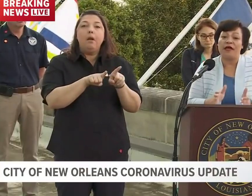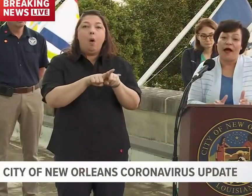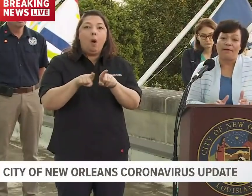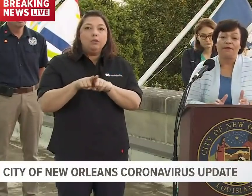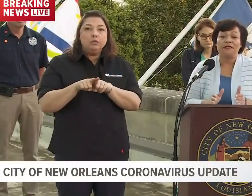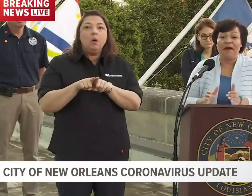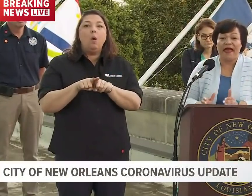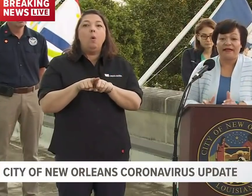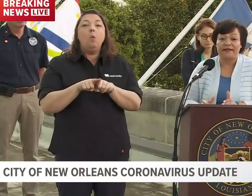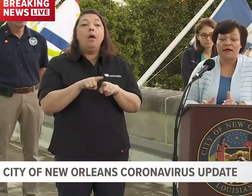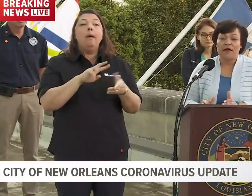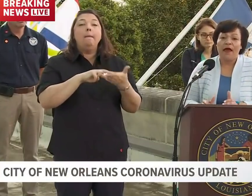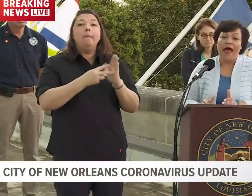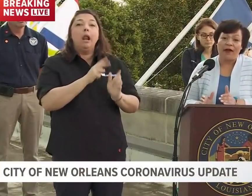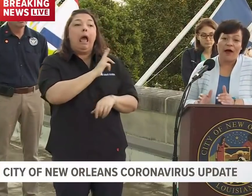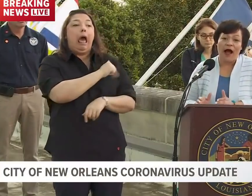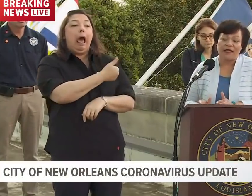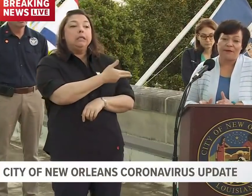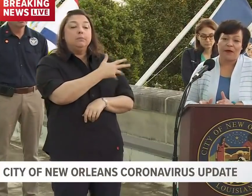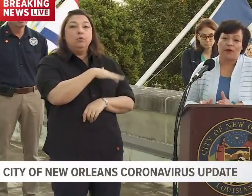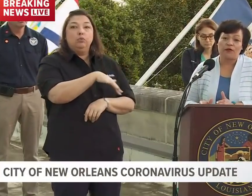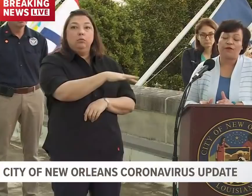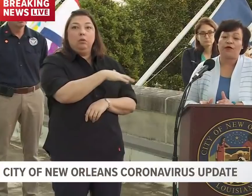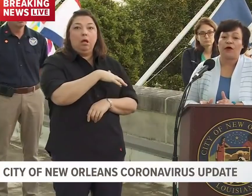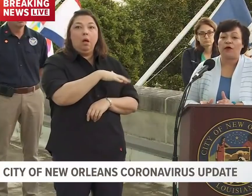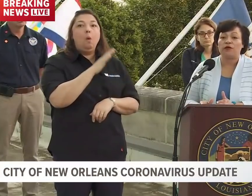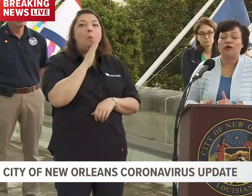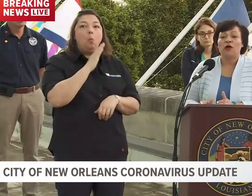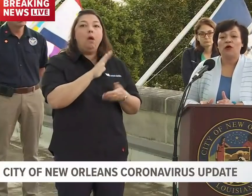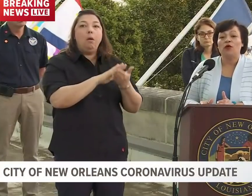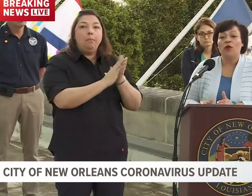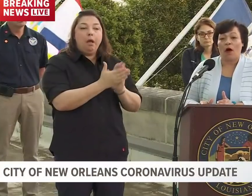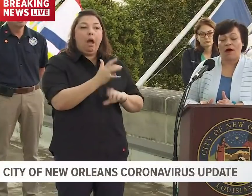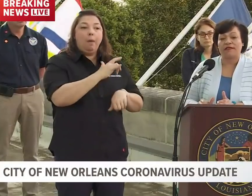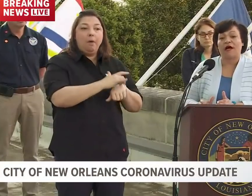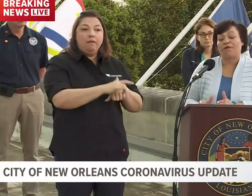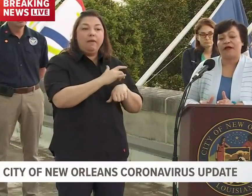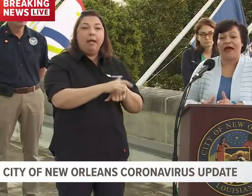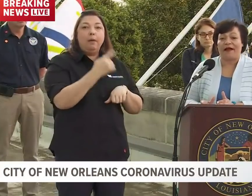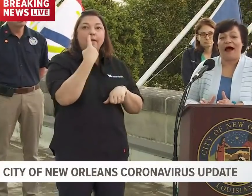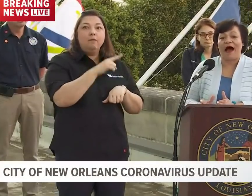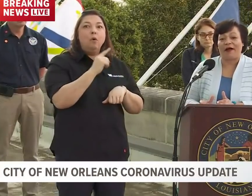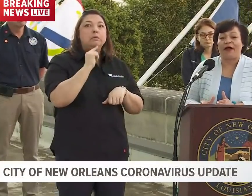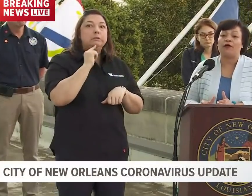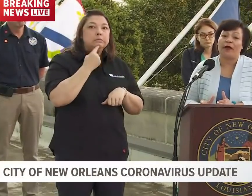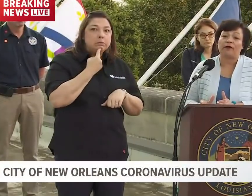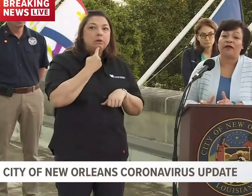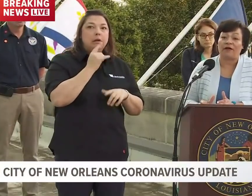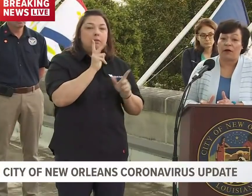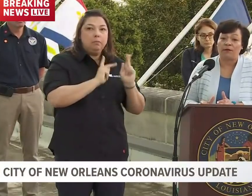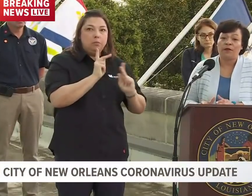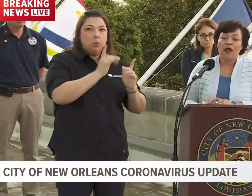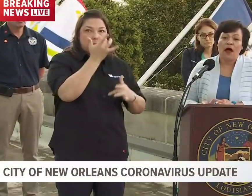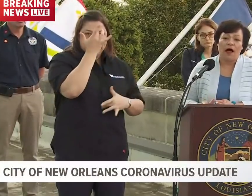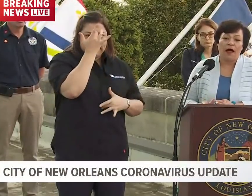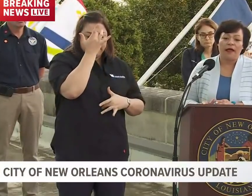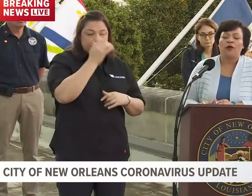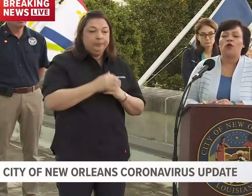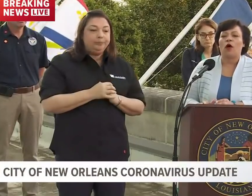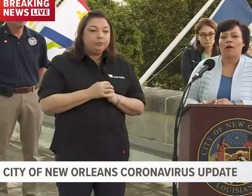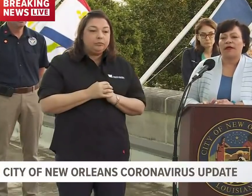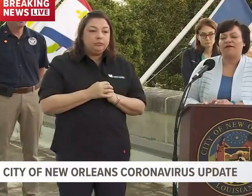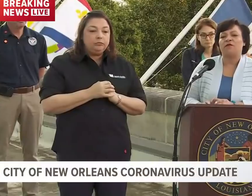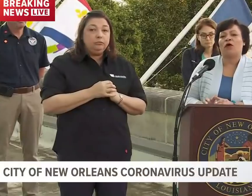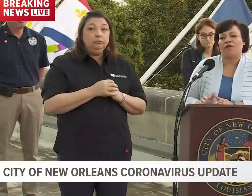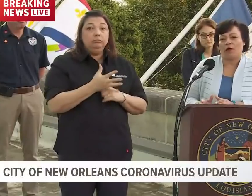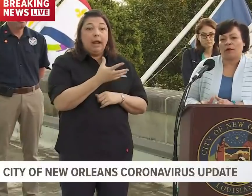free up space at our hospitals for those who are suffering at a higher and greater level and